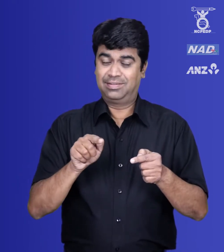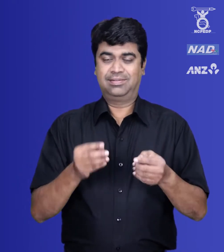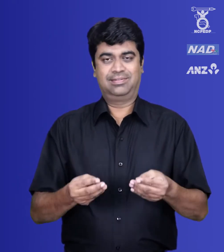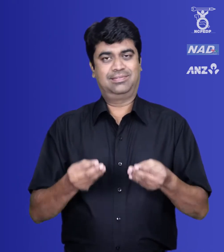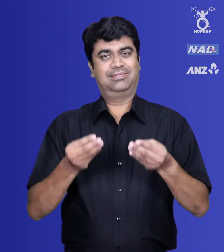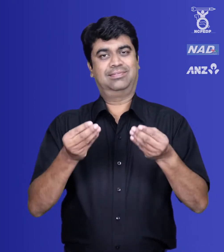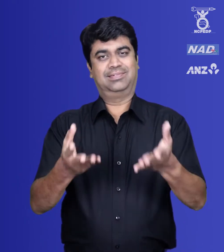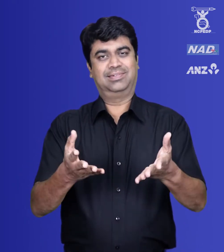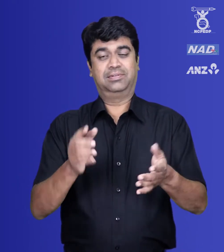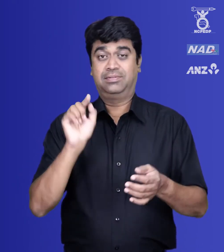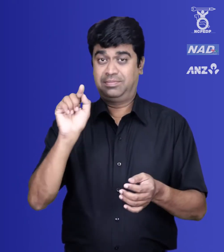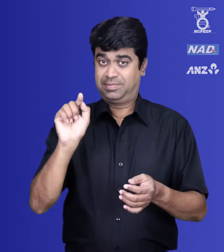for